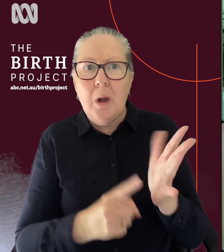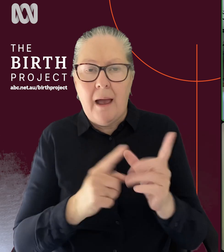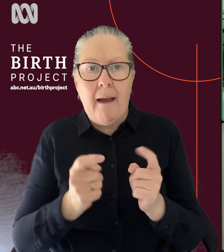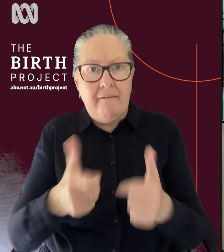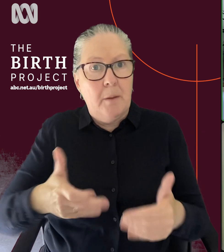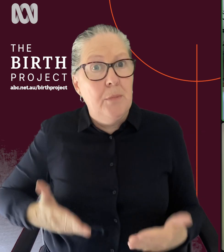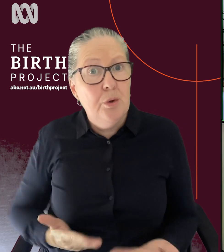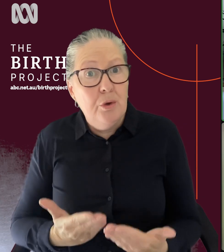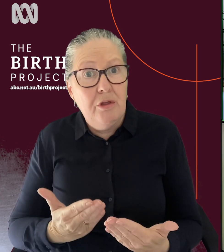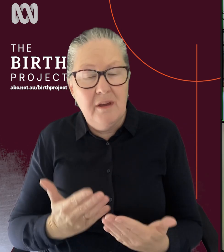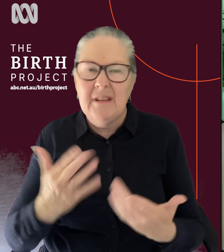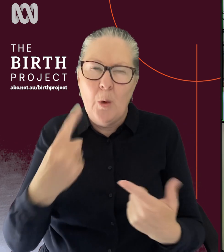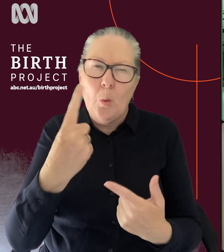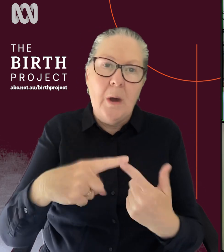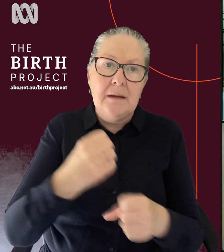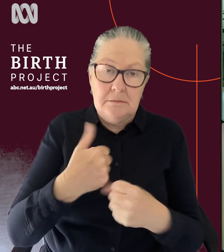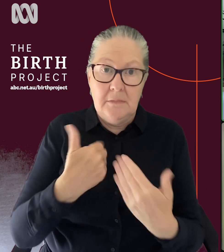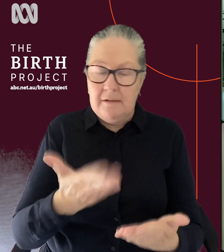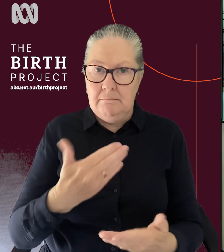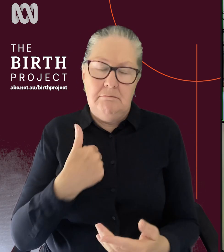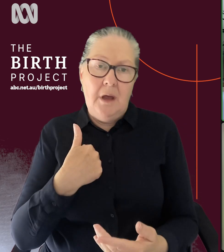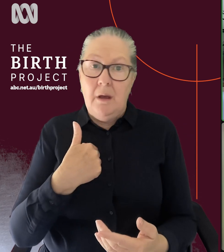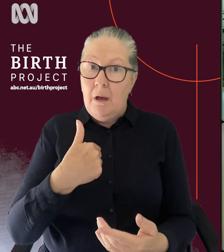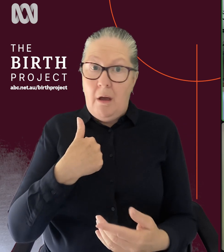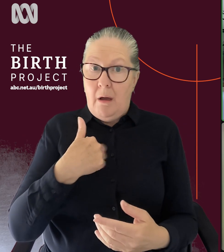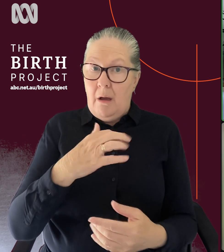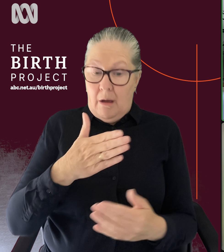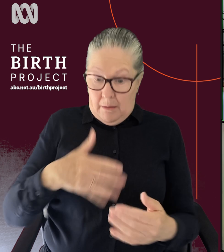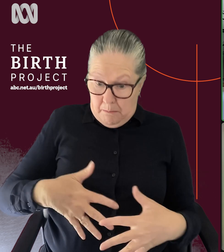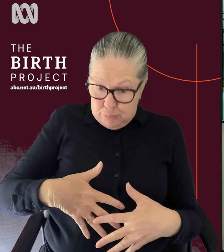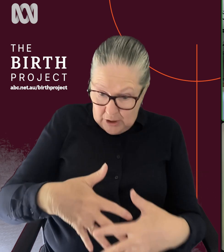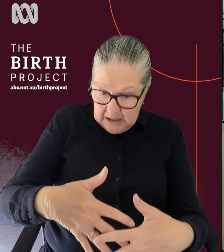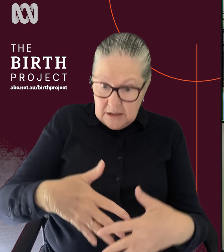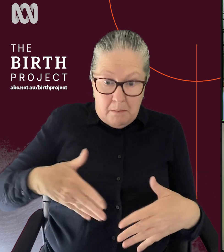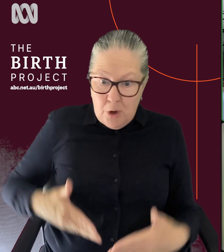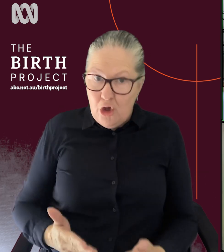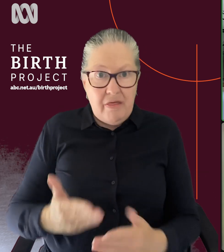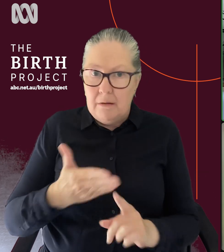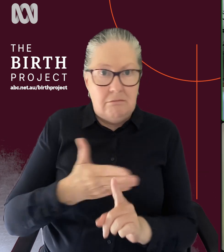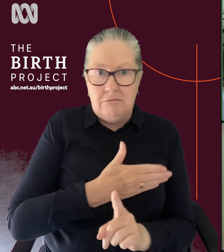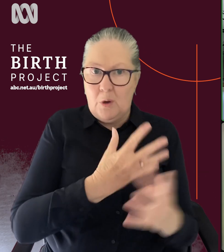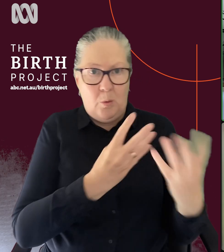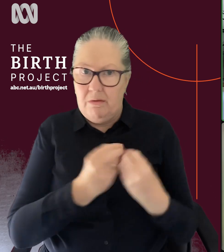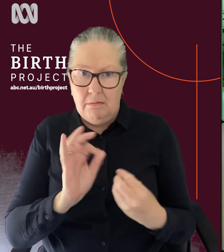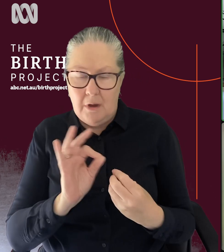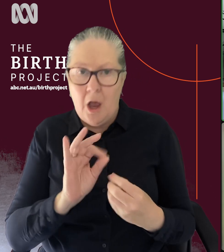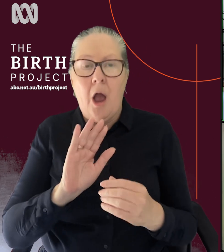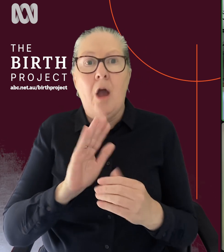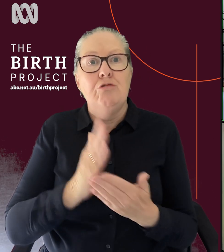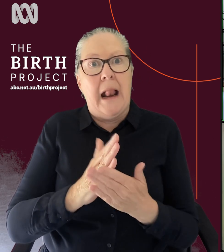example, I didn't use mine, you know, during pregnancy or during birth. It was more about the care and support